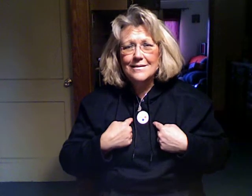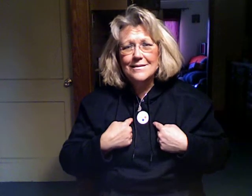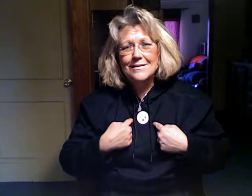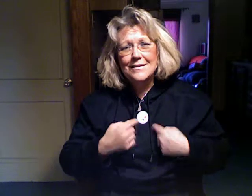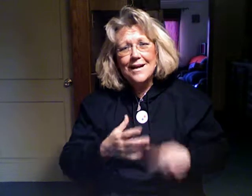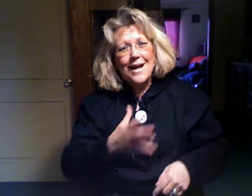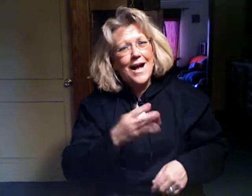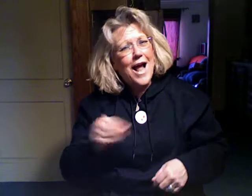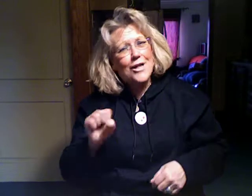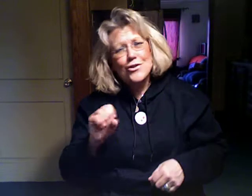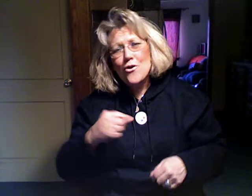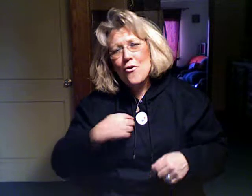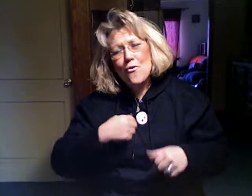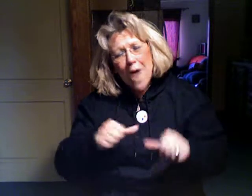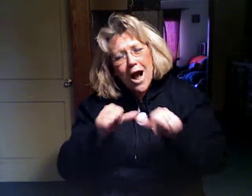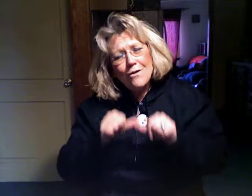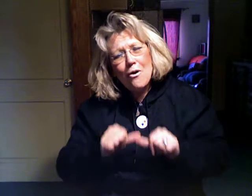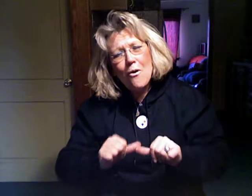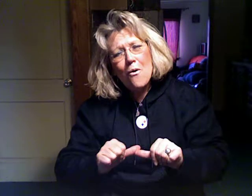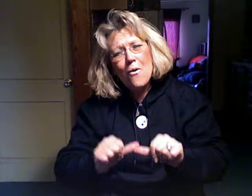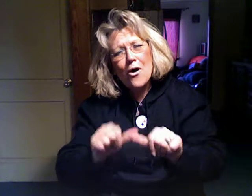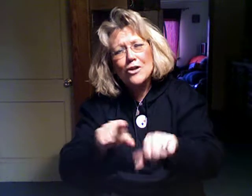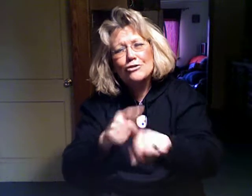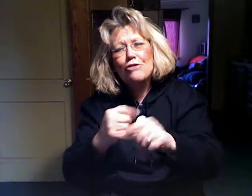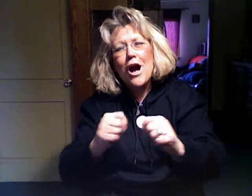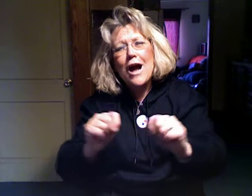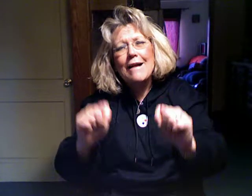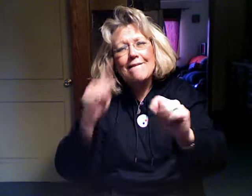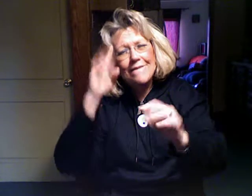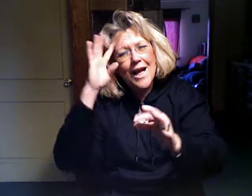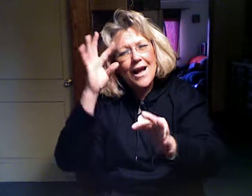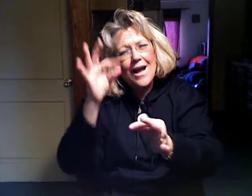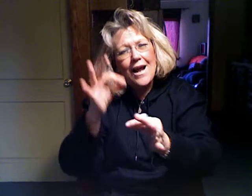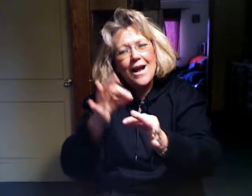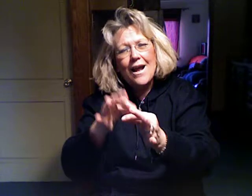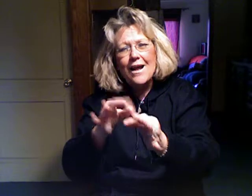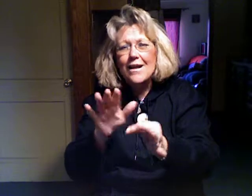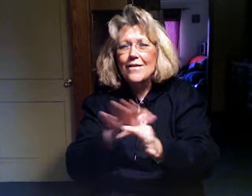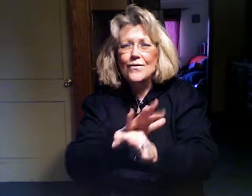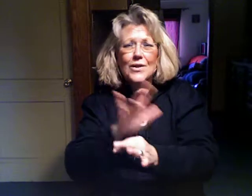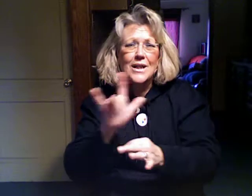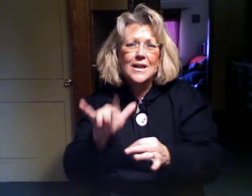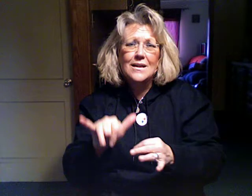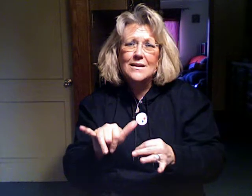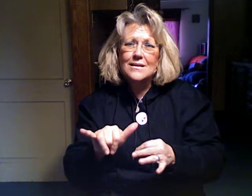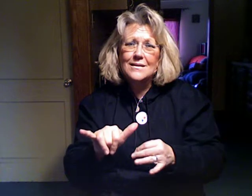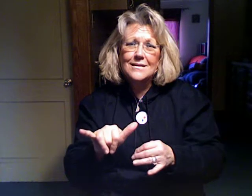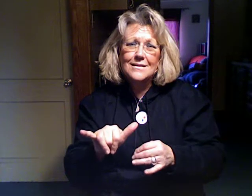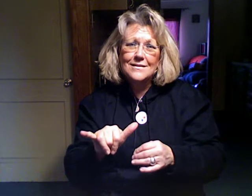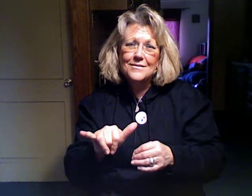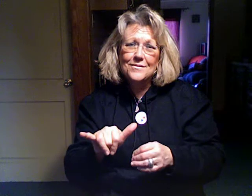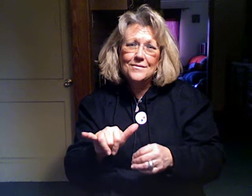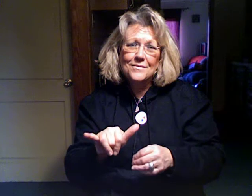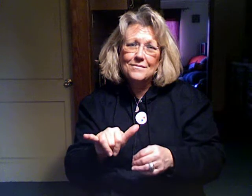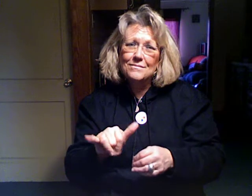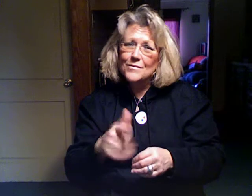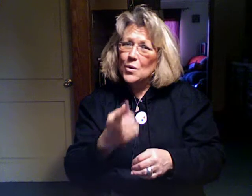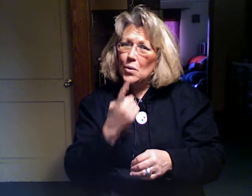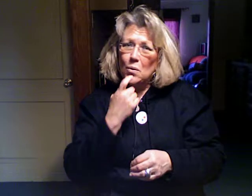And so I go on trying to play for me And